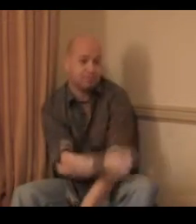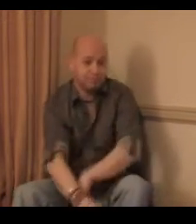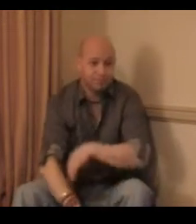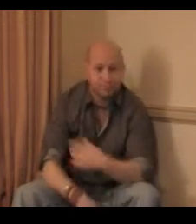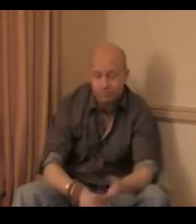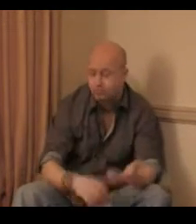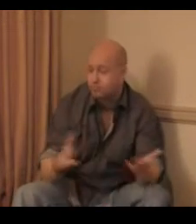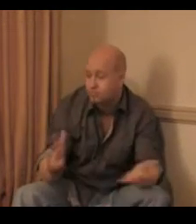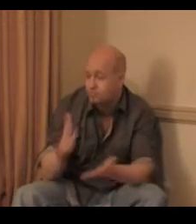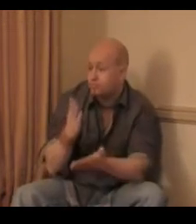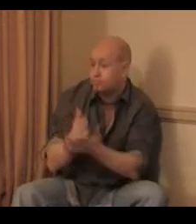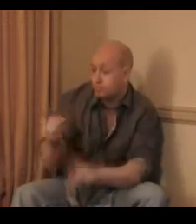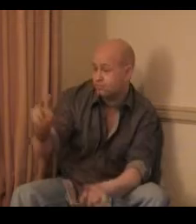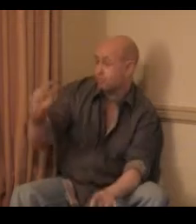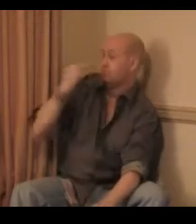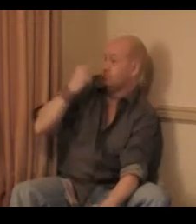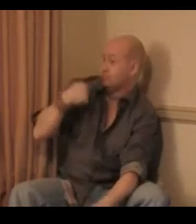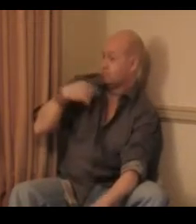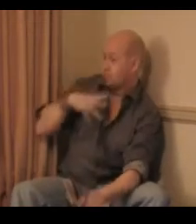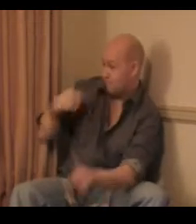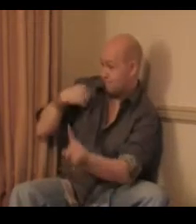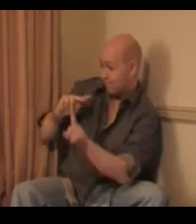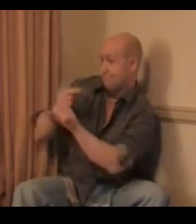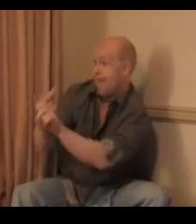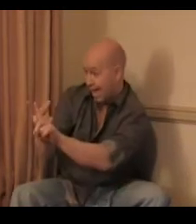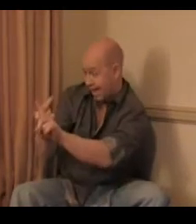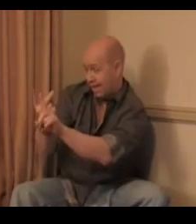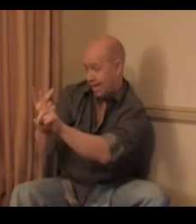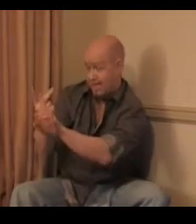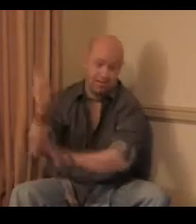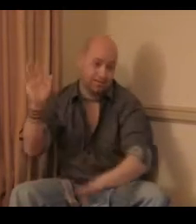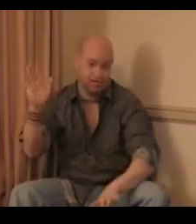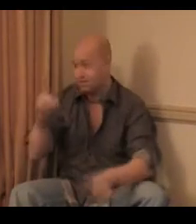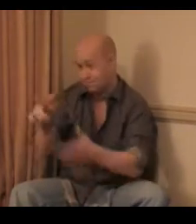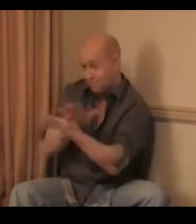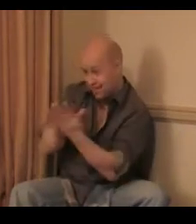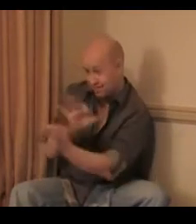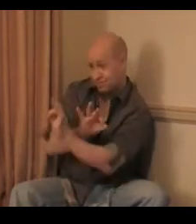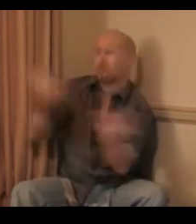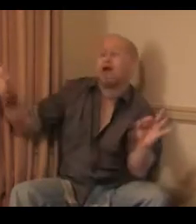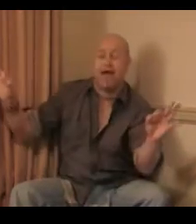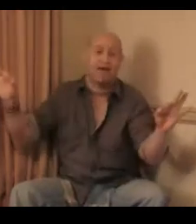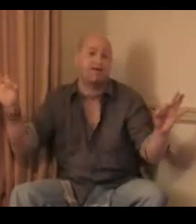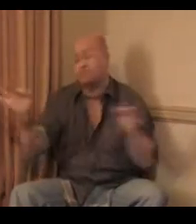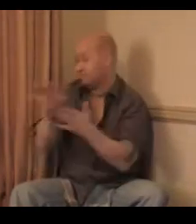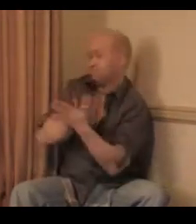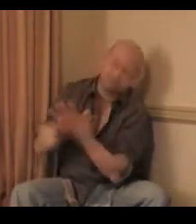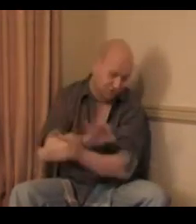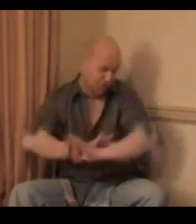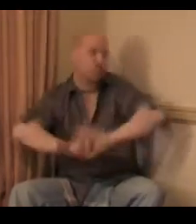Whenever you see me, you say that you want me back And I tell you it don't mean that No, it don't mean